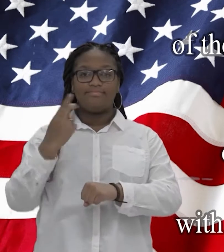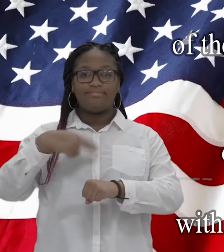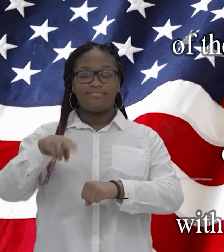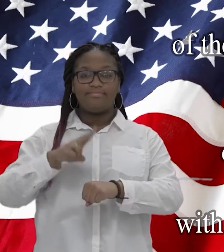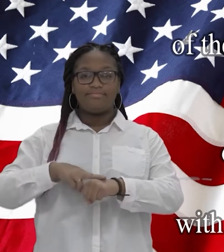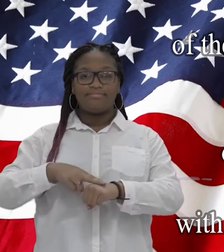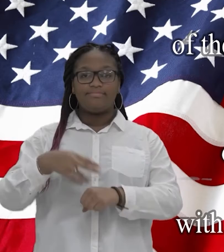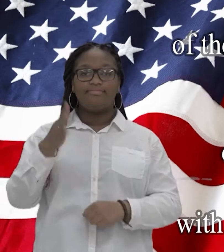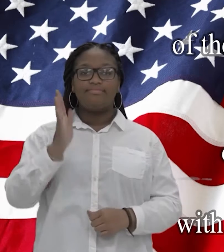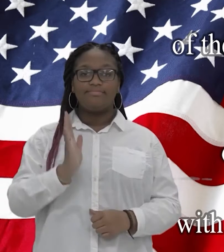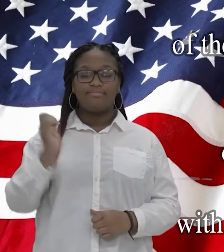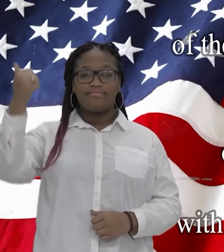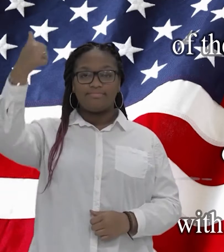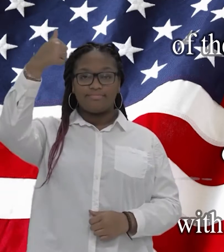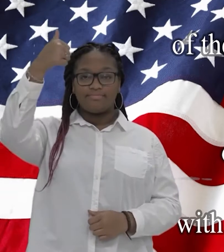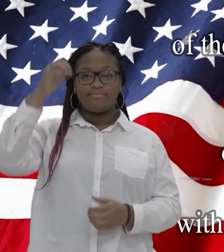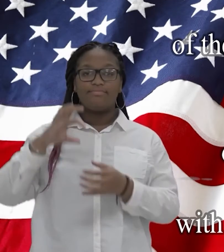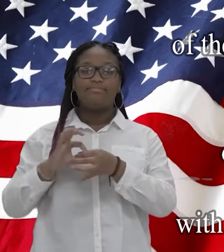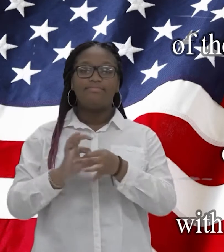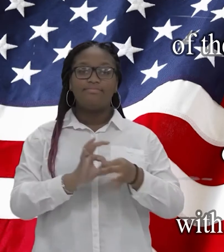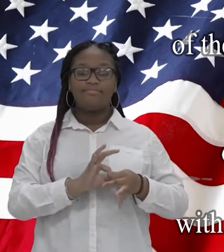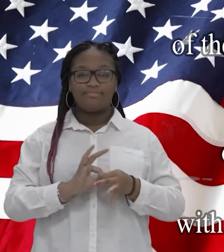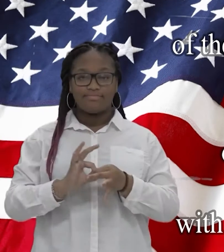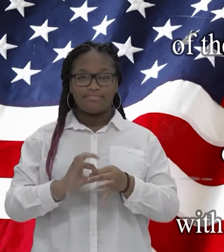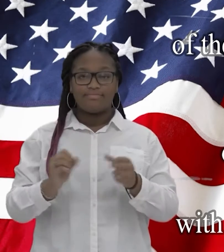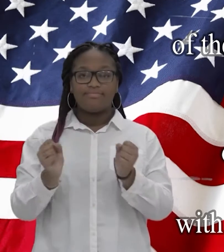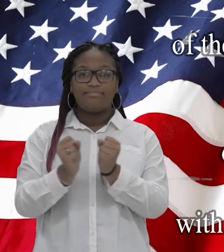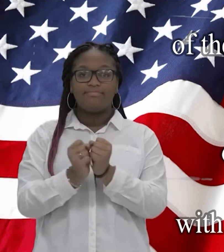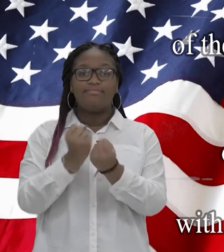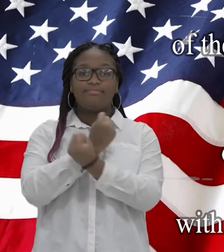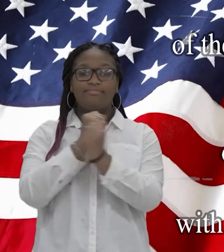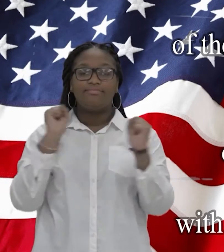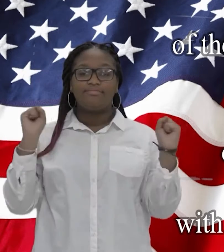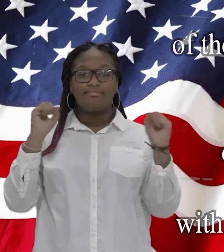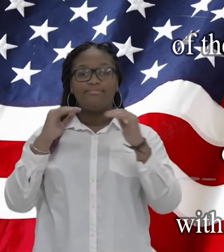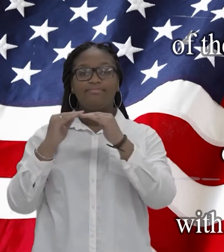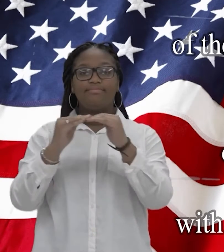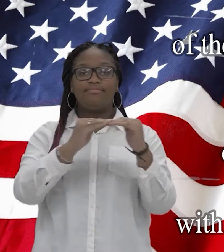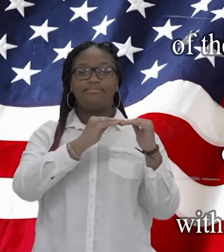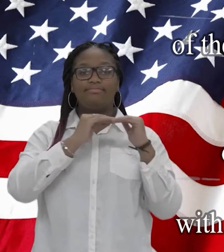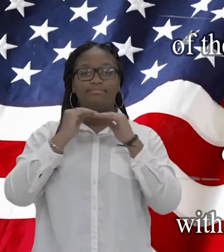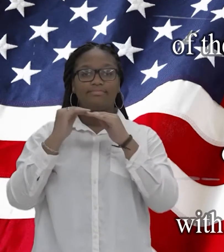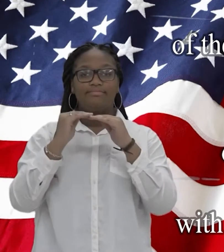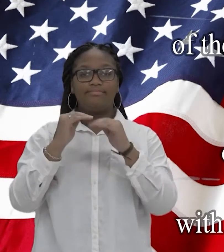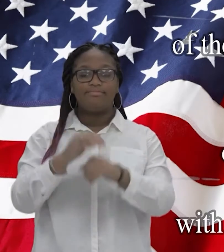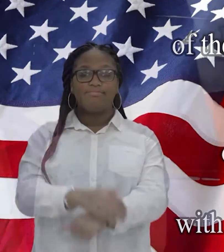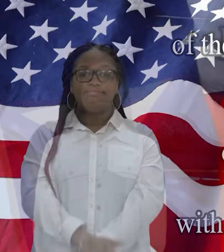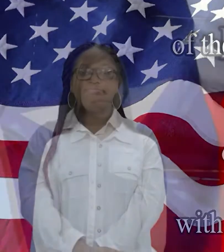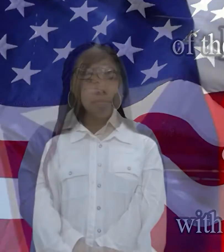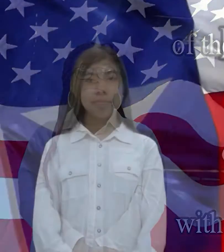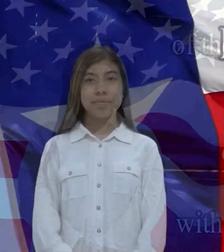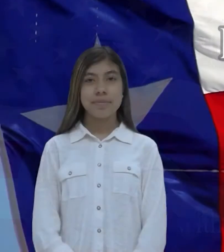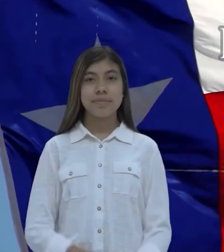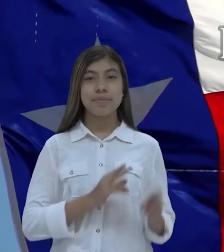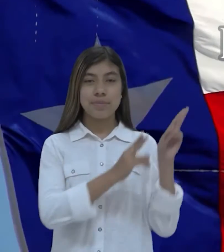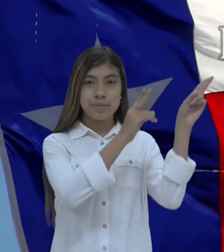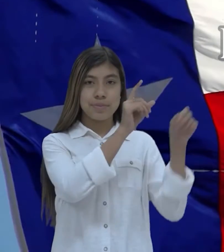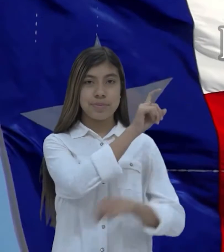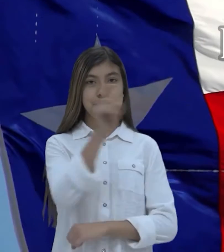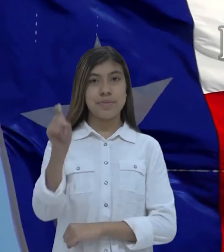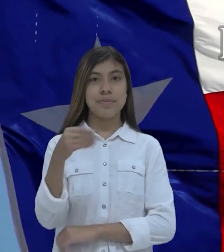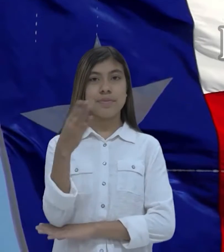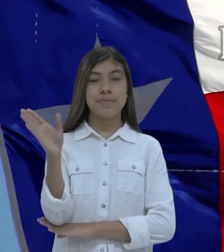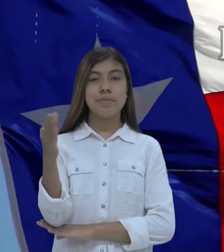one nation under God indivisible with liberty and justice for all honor